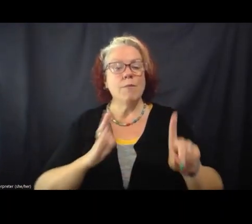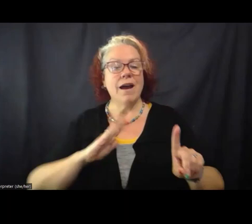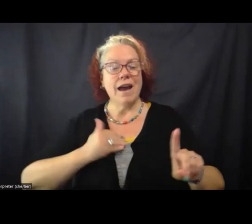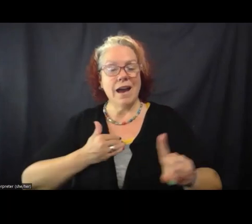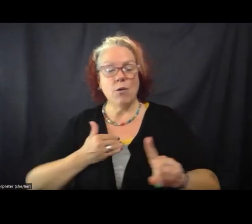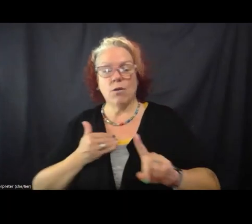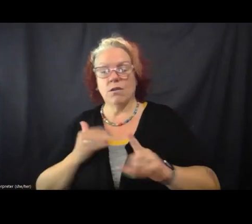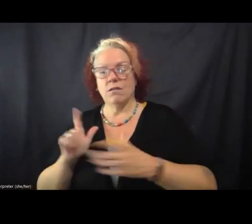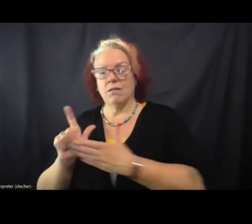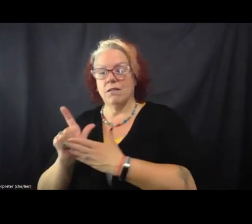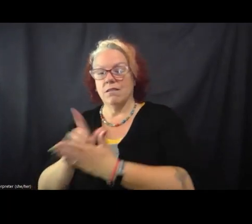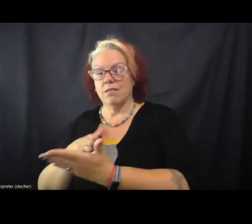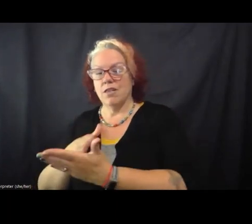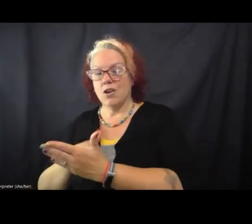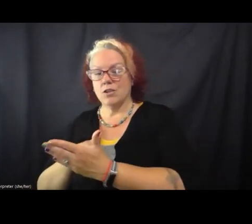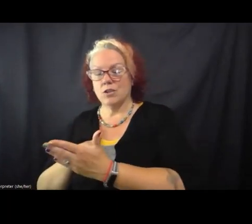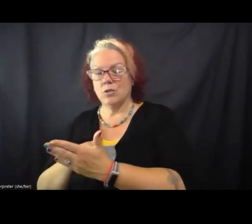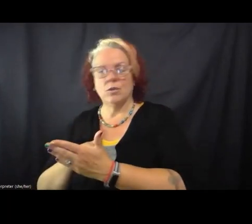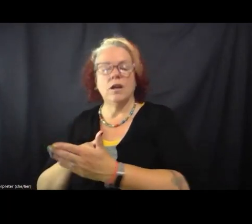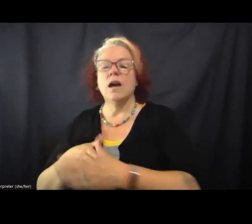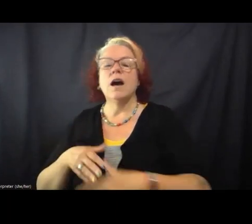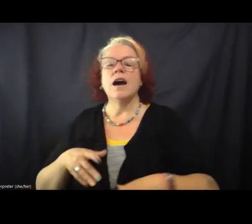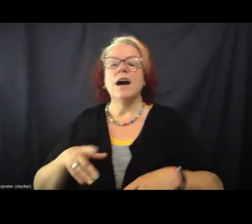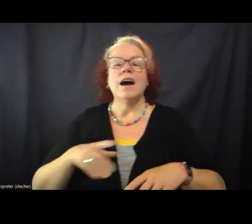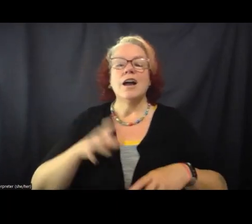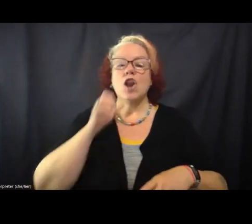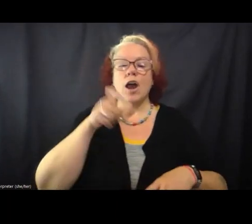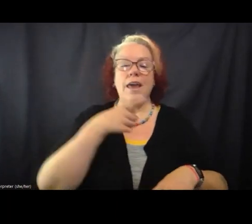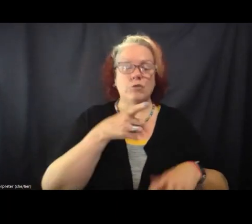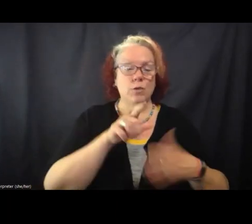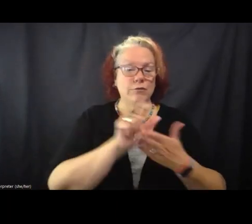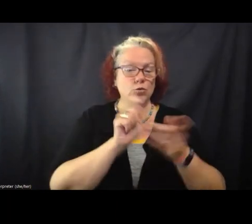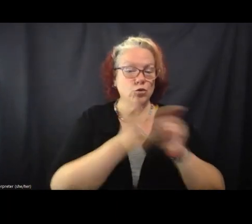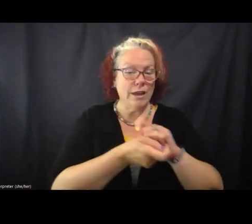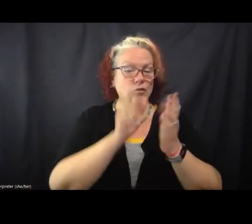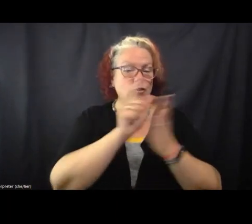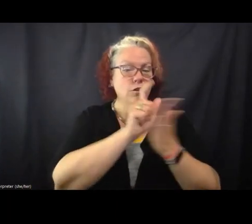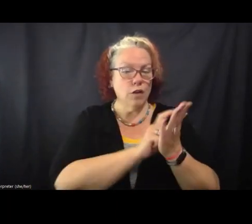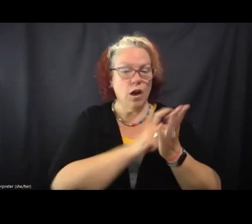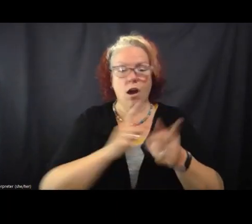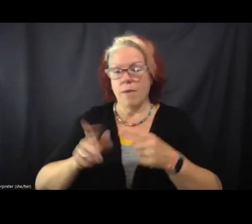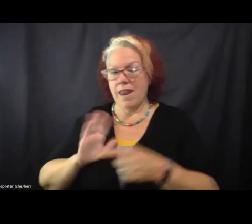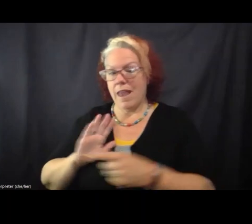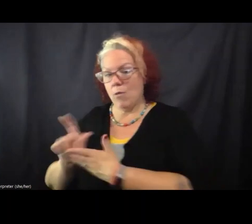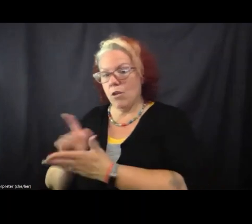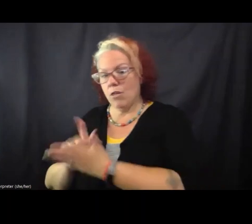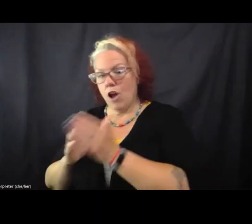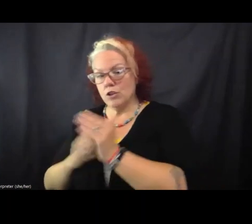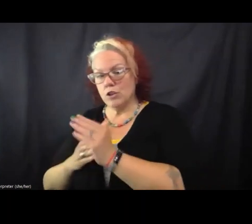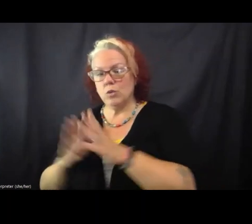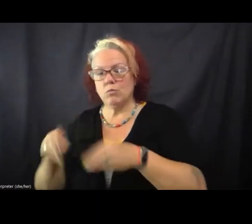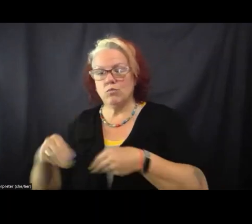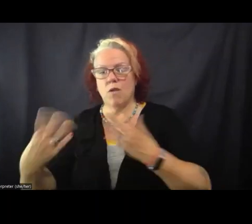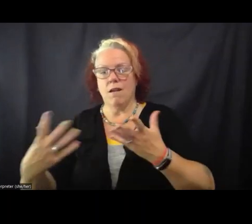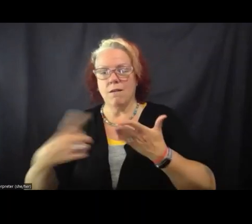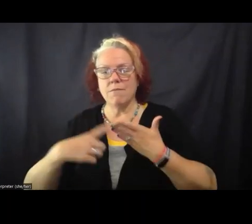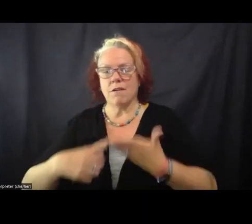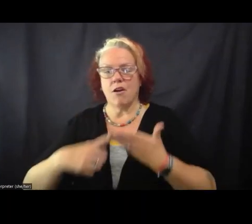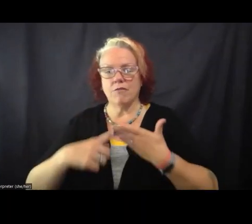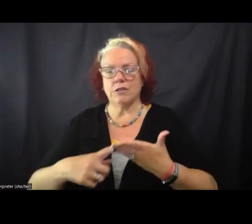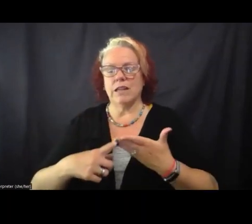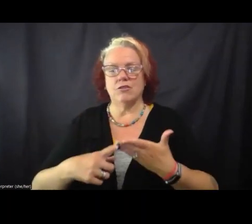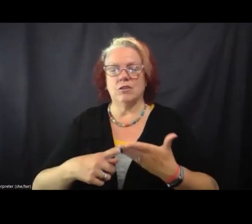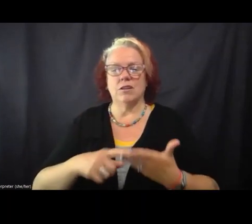didn't rely on any changes in the law. So I think that was also an early lesson we had, which was just the power